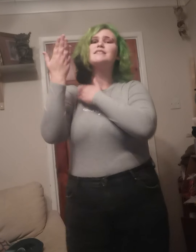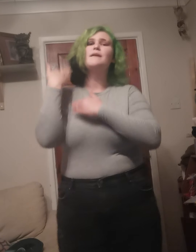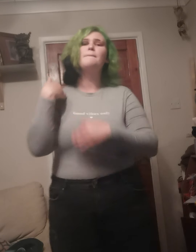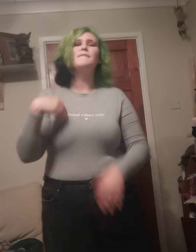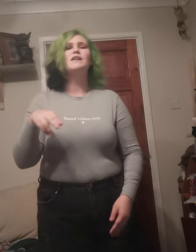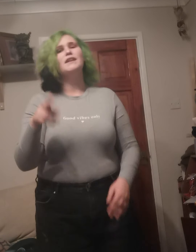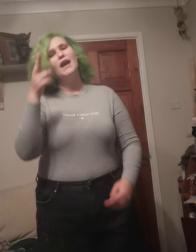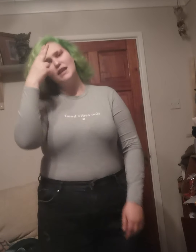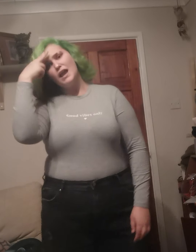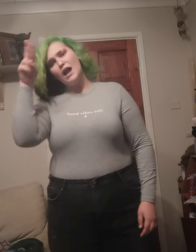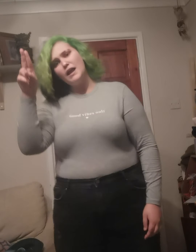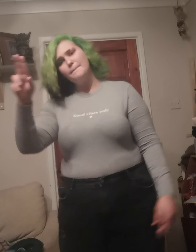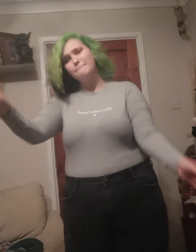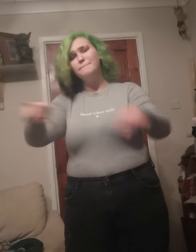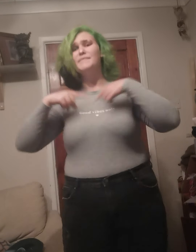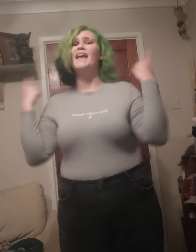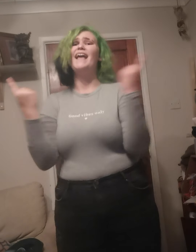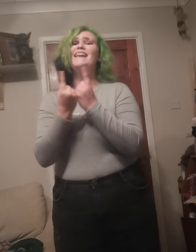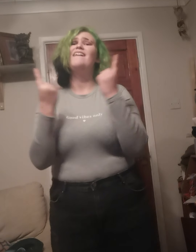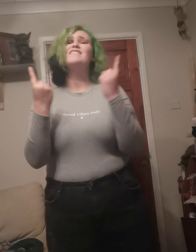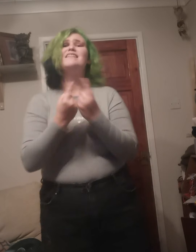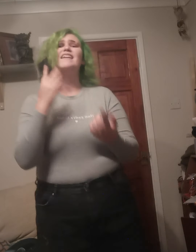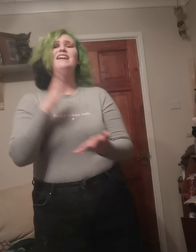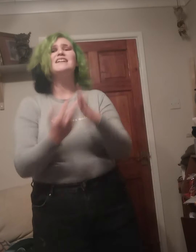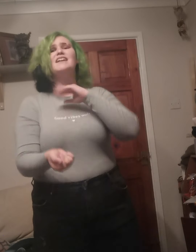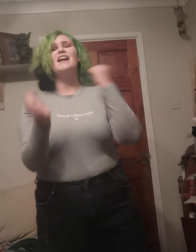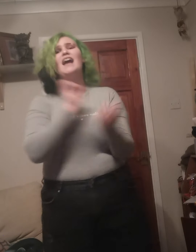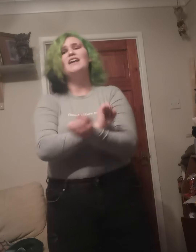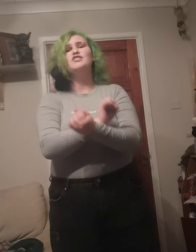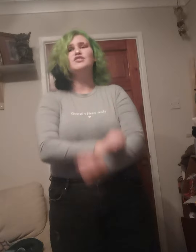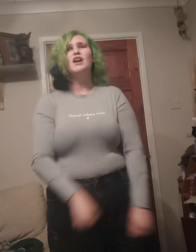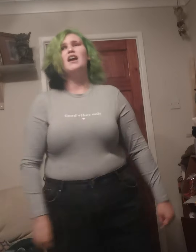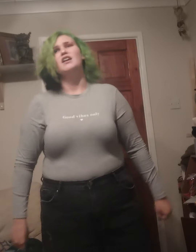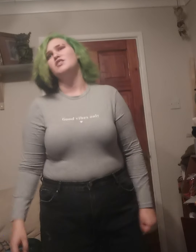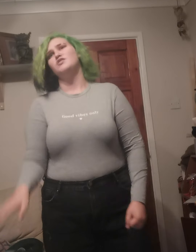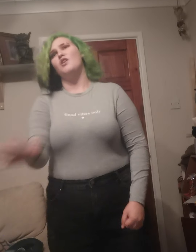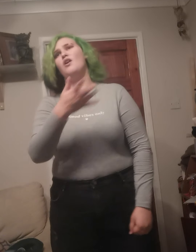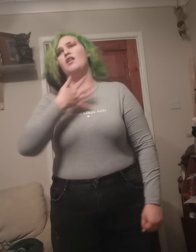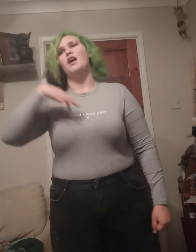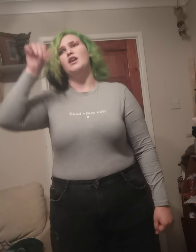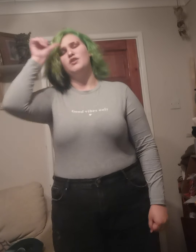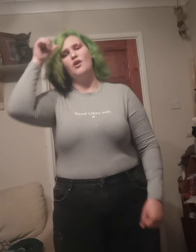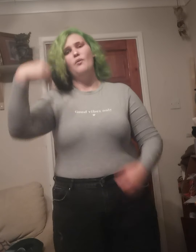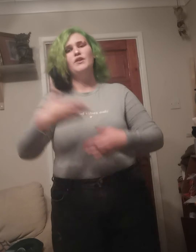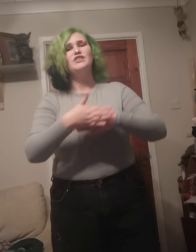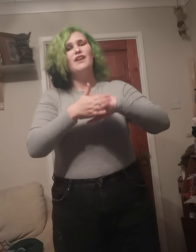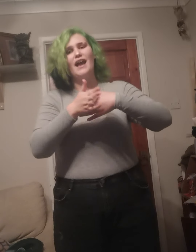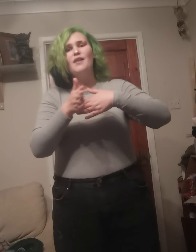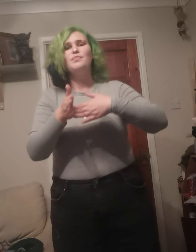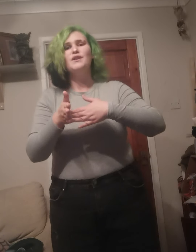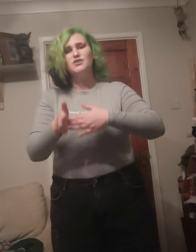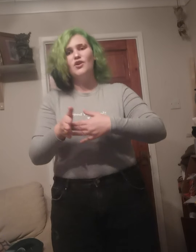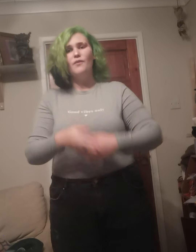a simple name Everything has changed All I know is you have a door